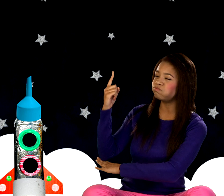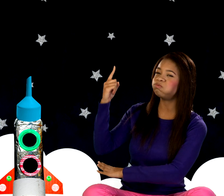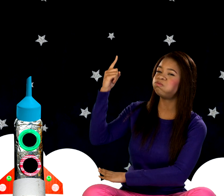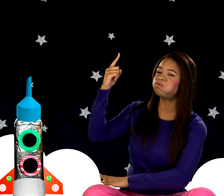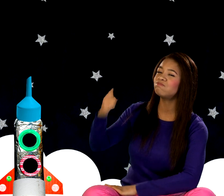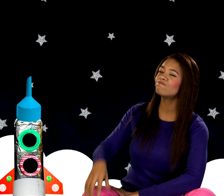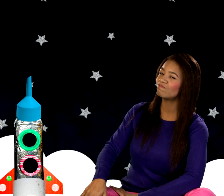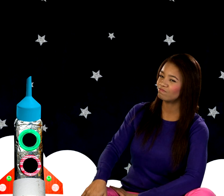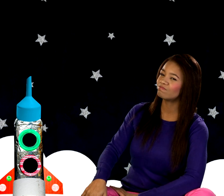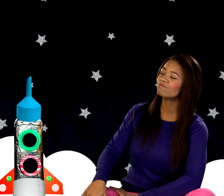It's going to fly